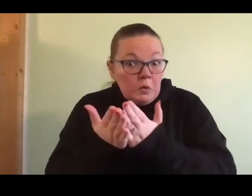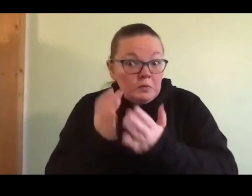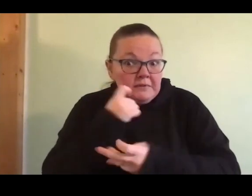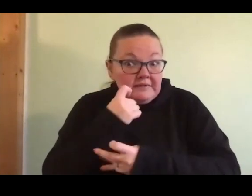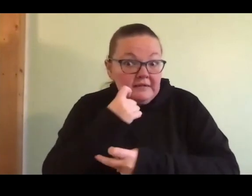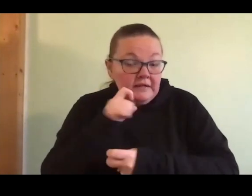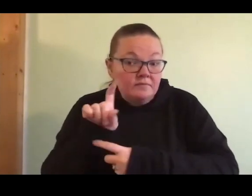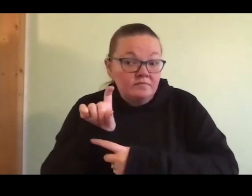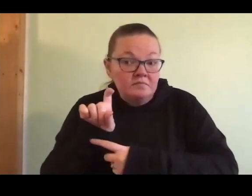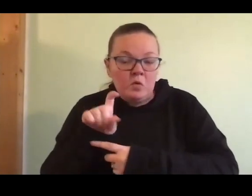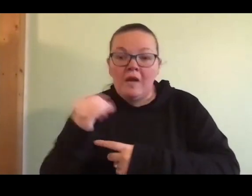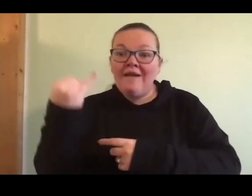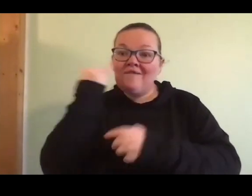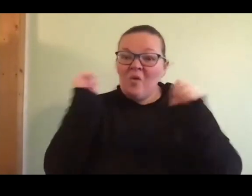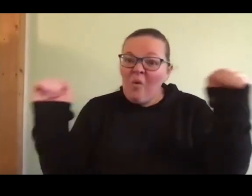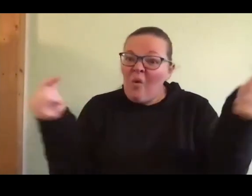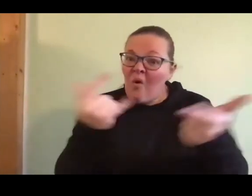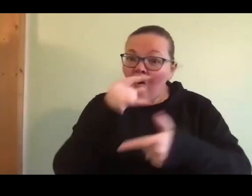What if everybody did that?